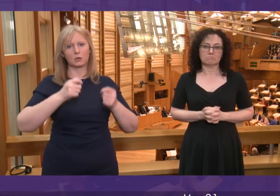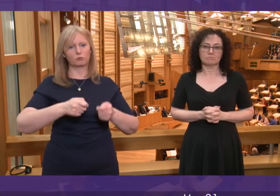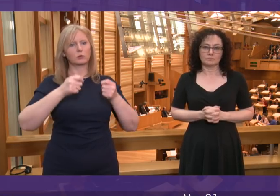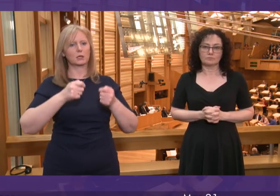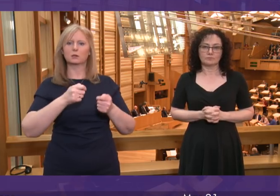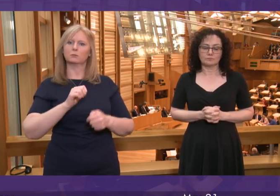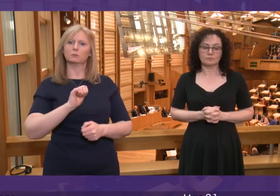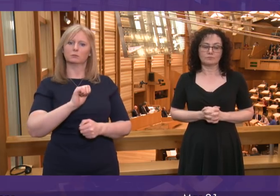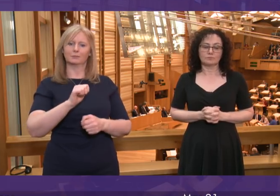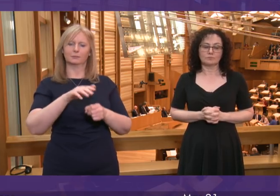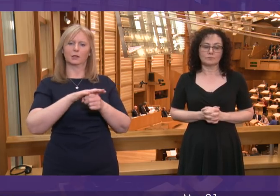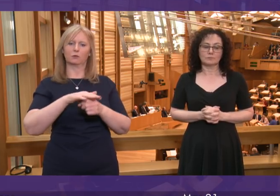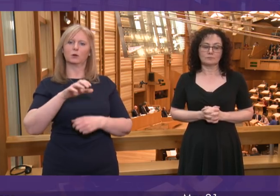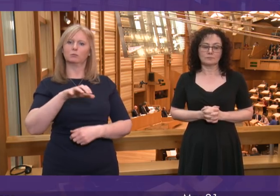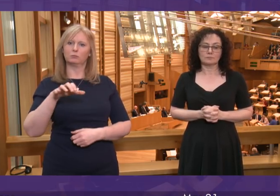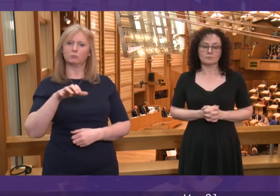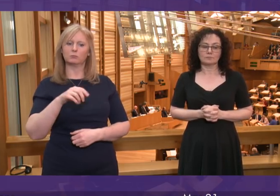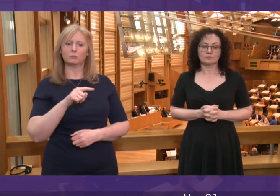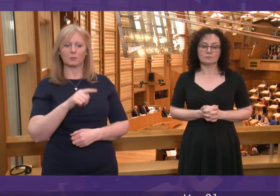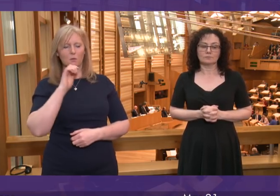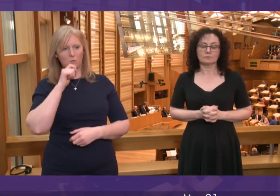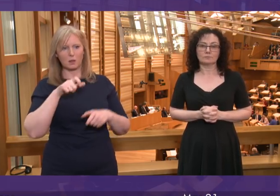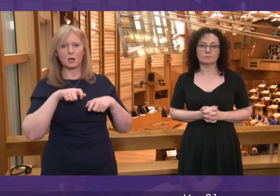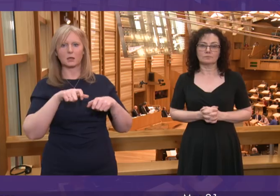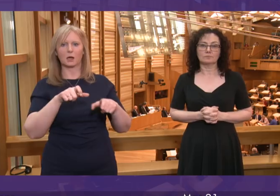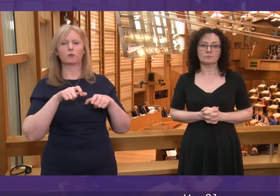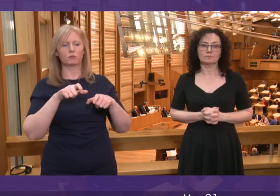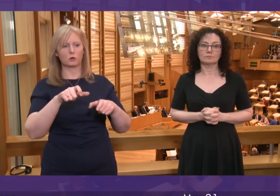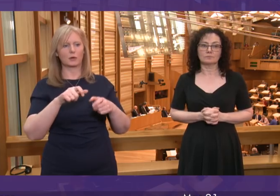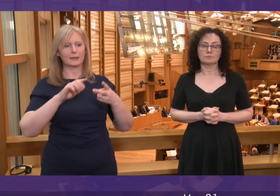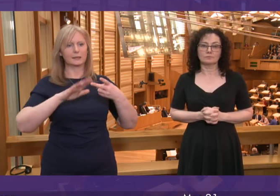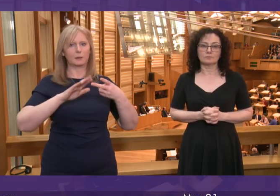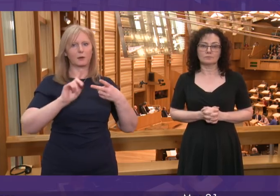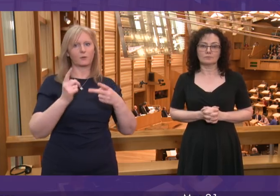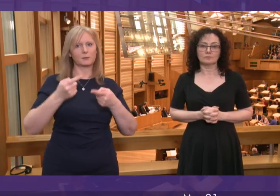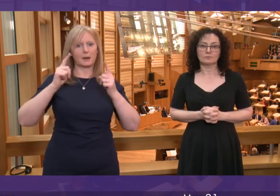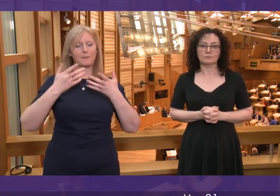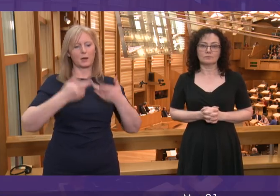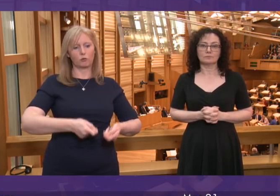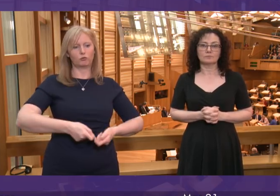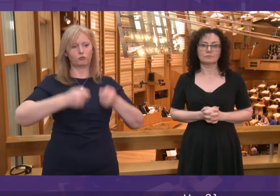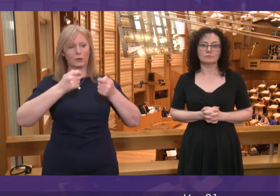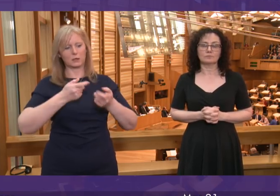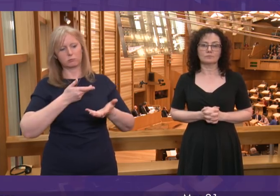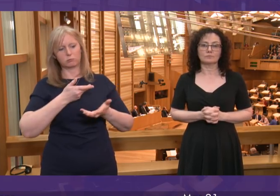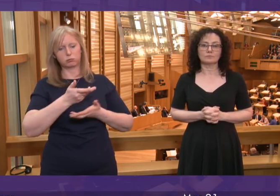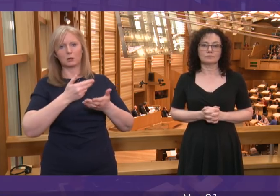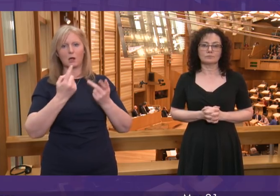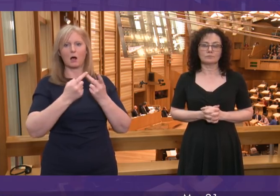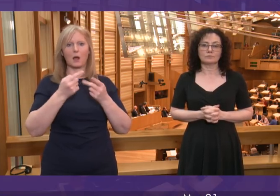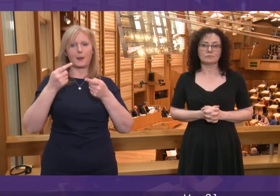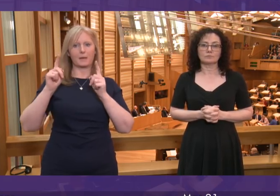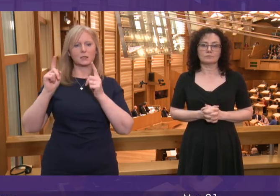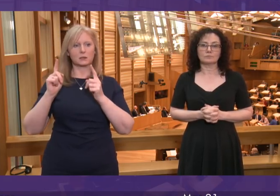of this constituent. We have raised this issue and will continue to do so. The Deputy First Minister has raised it directly with Indian ministers on